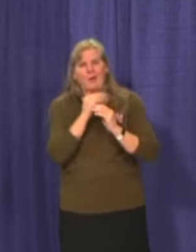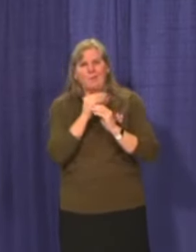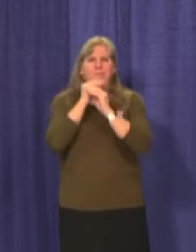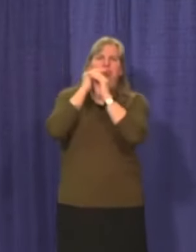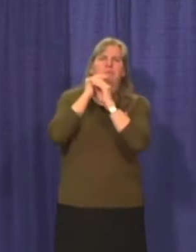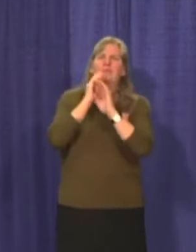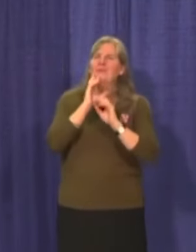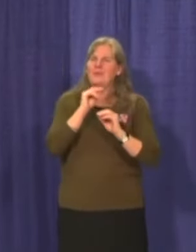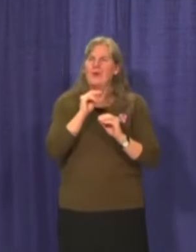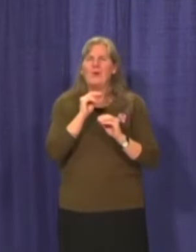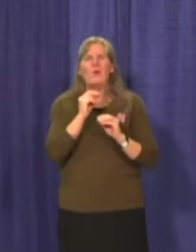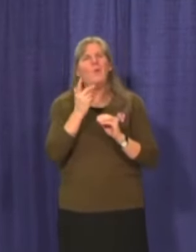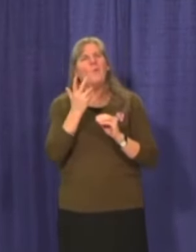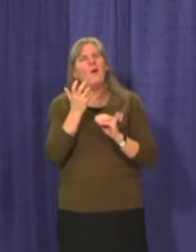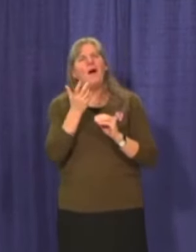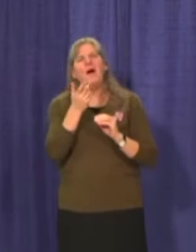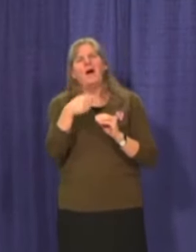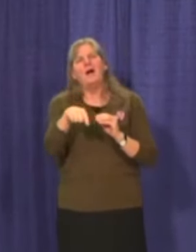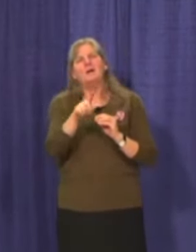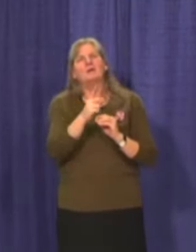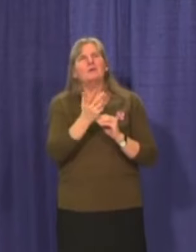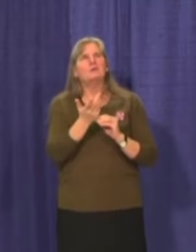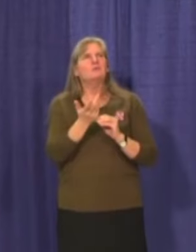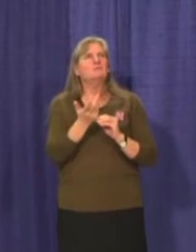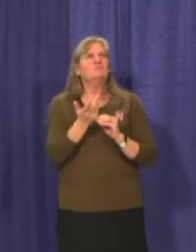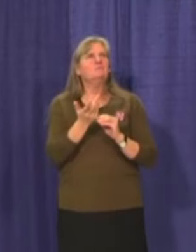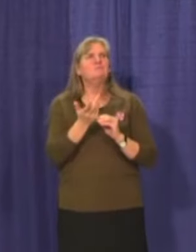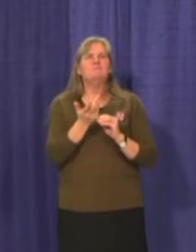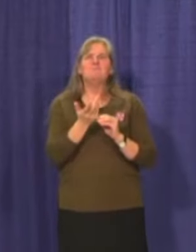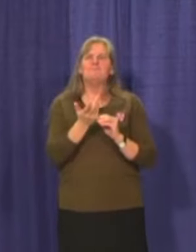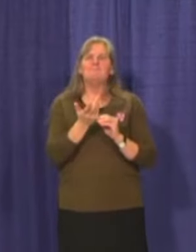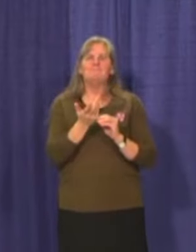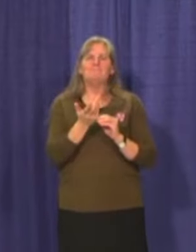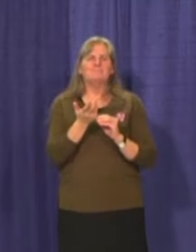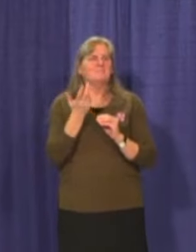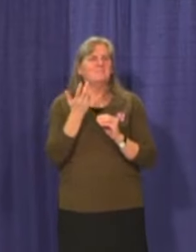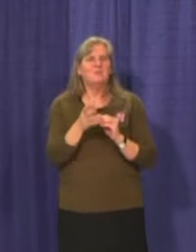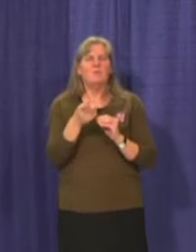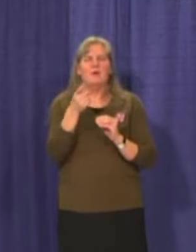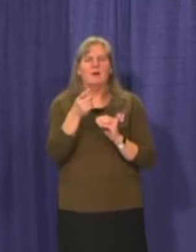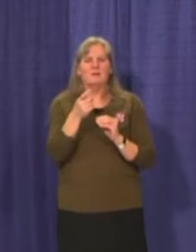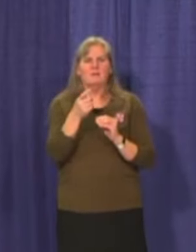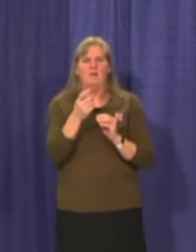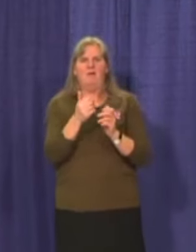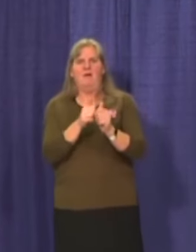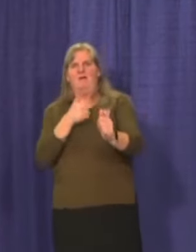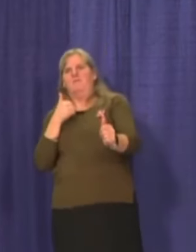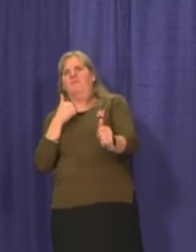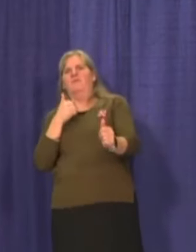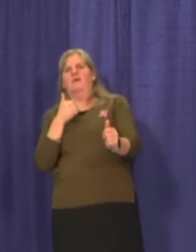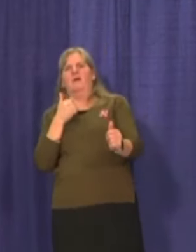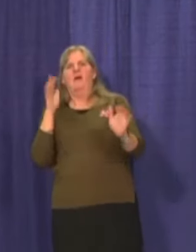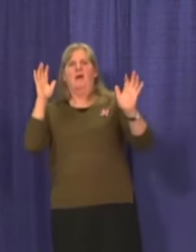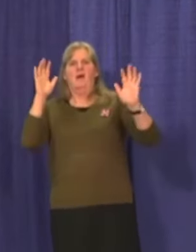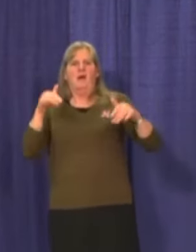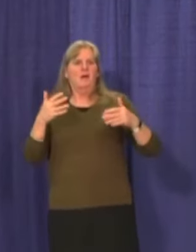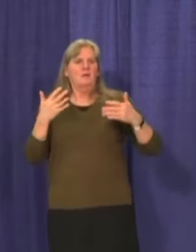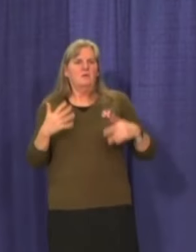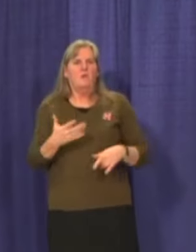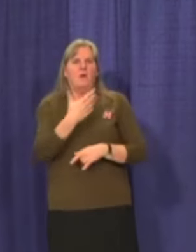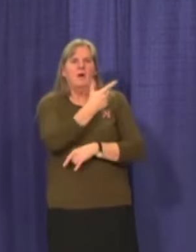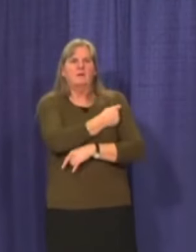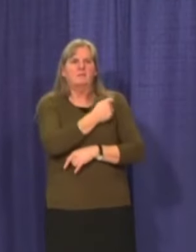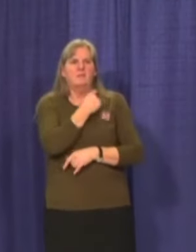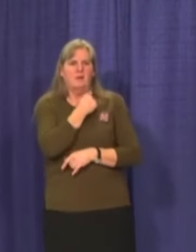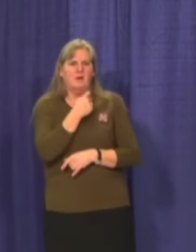please this, we don't want this to be a, a, thing that dissuades anybody from coming for their vaccine.